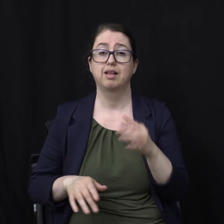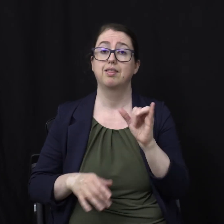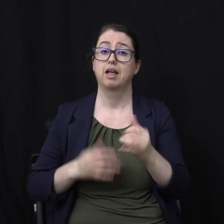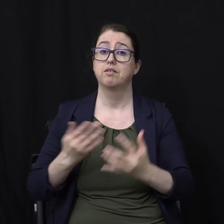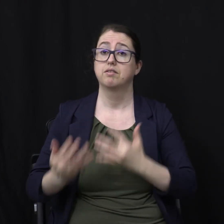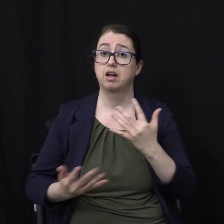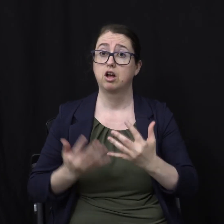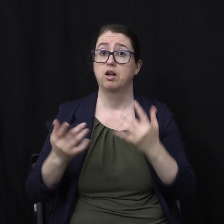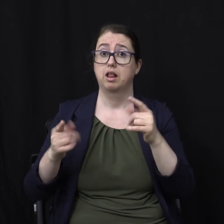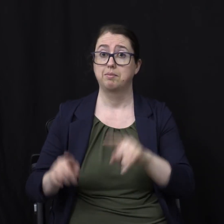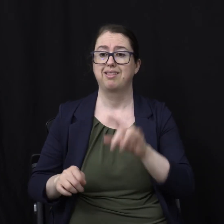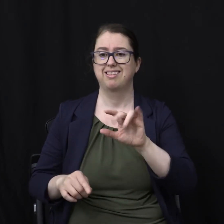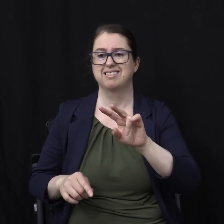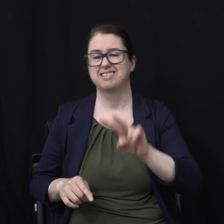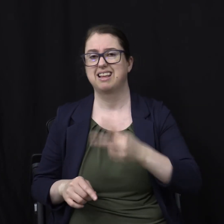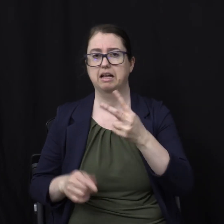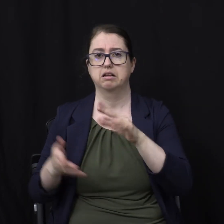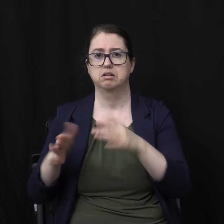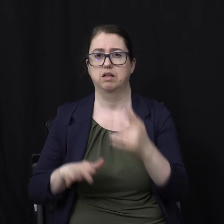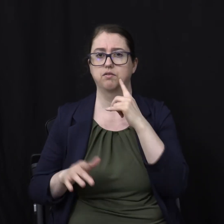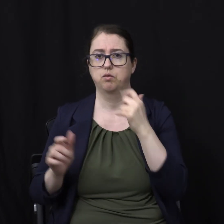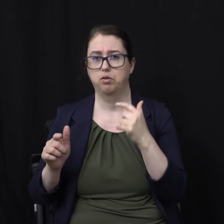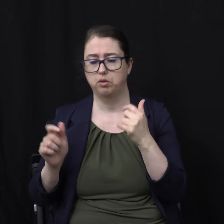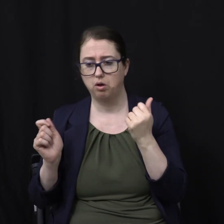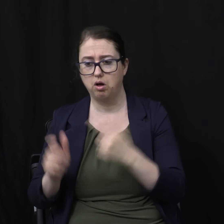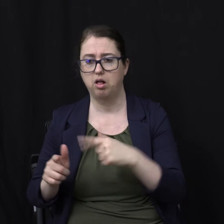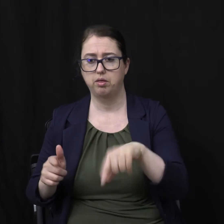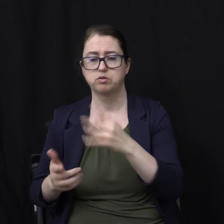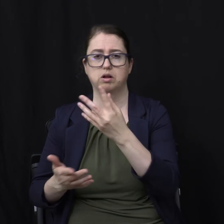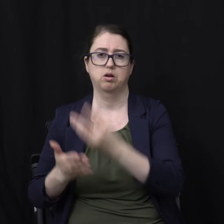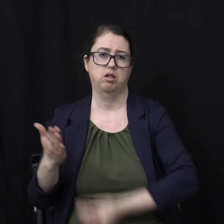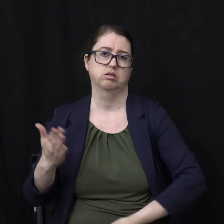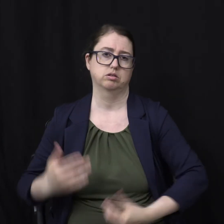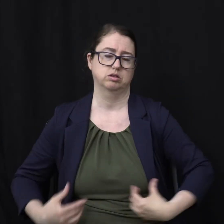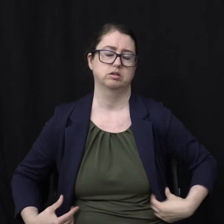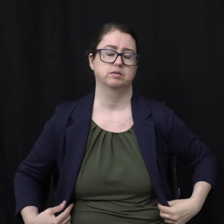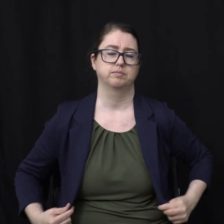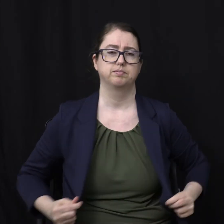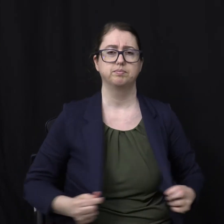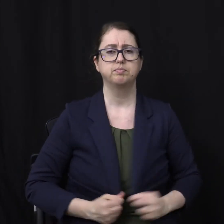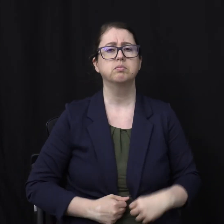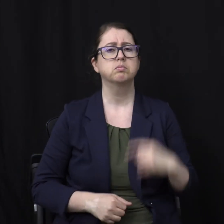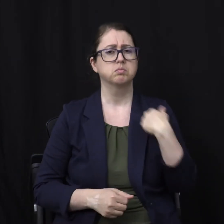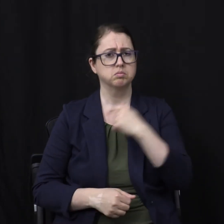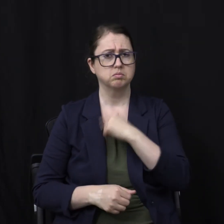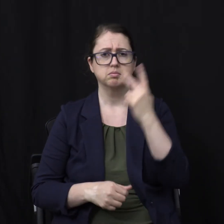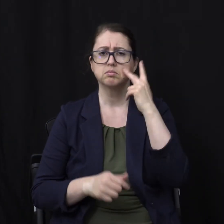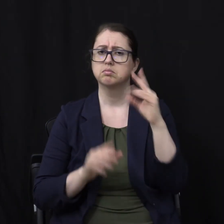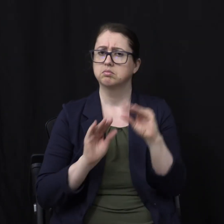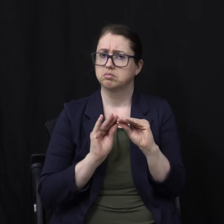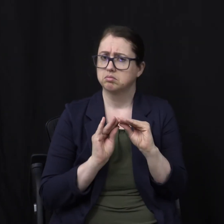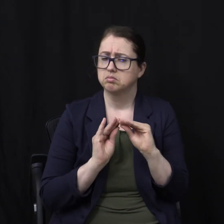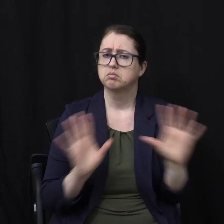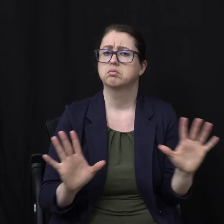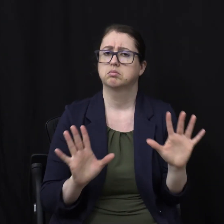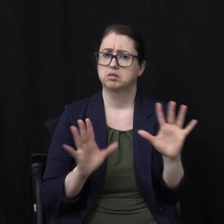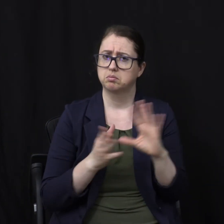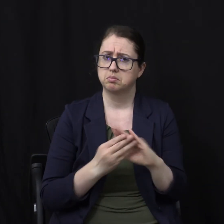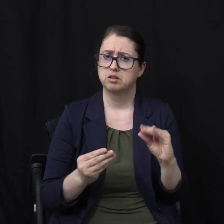that is the second death For the lost So we're getting So some pretty Crystal clear Clarity on this But